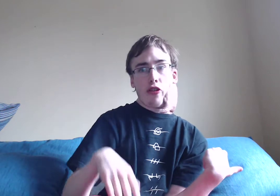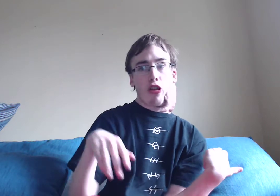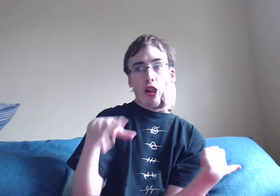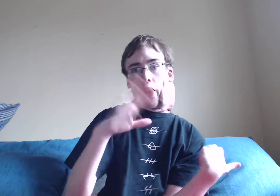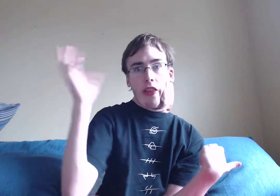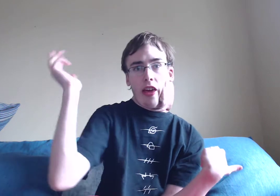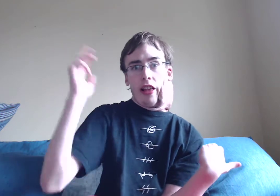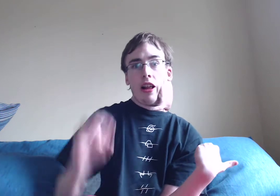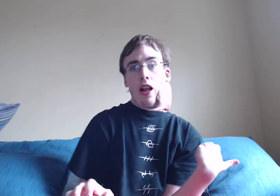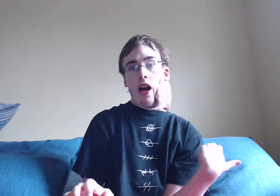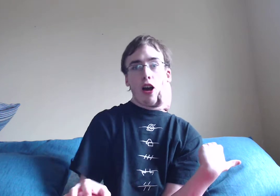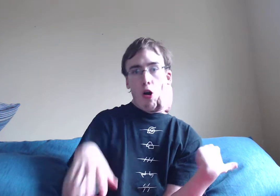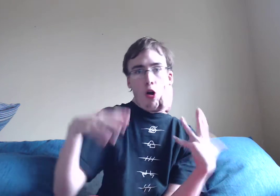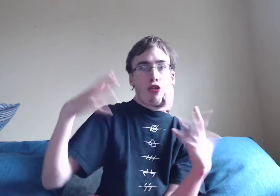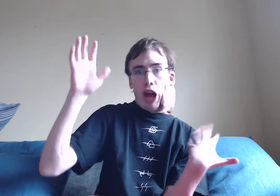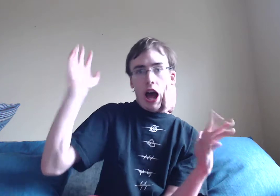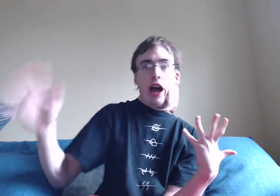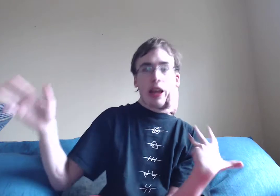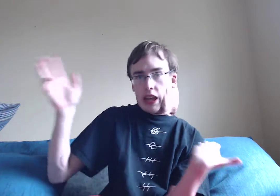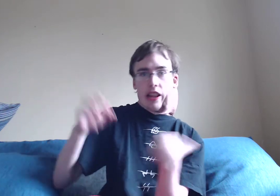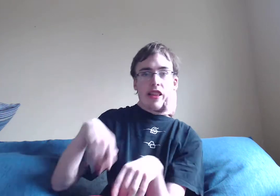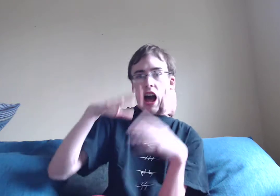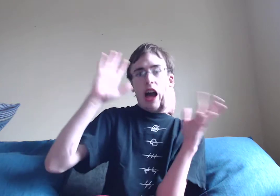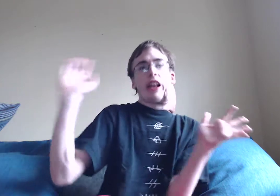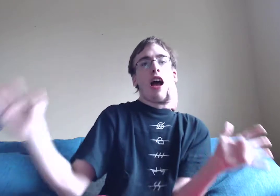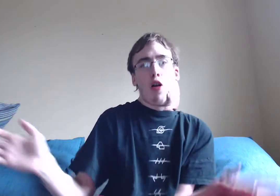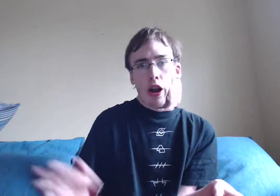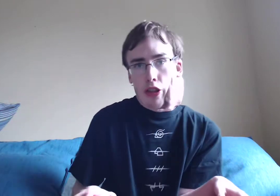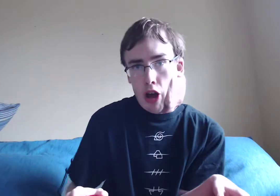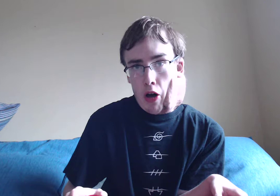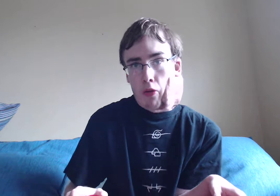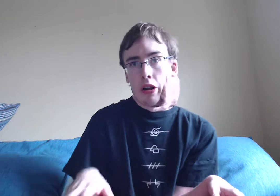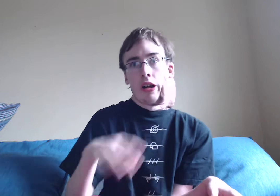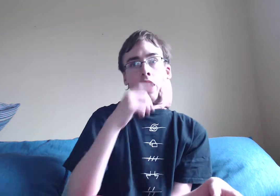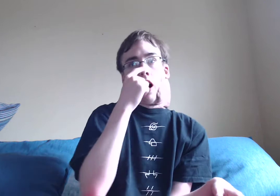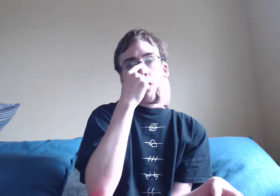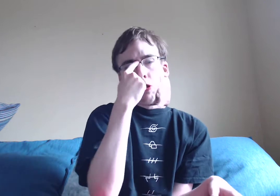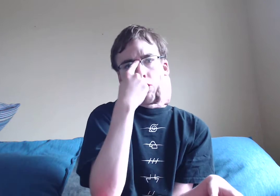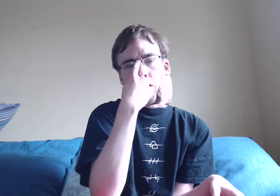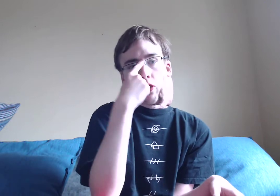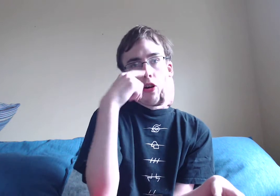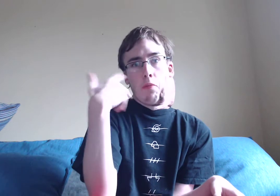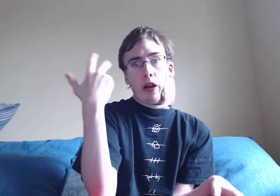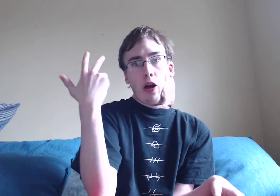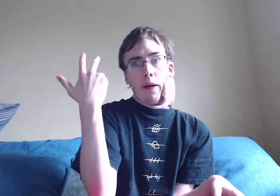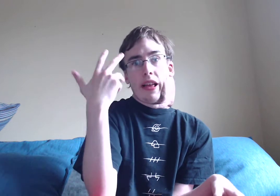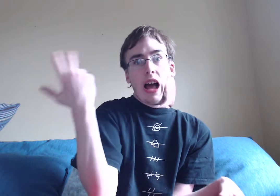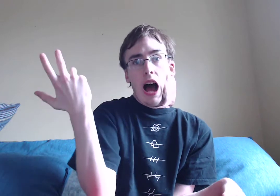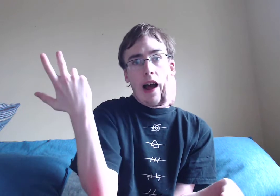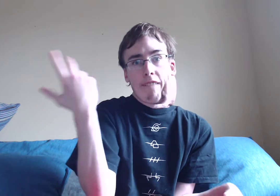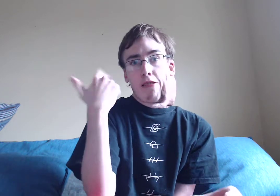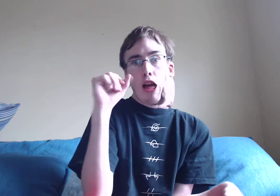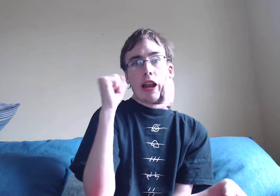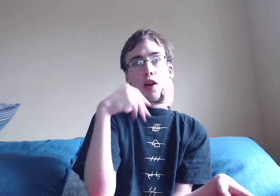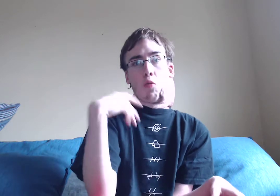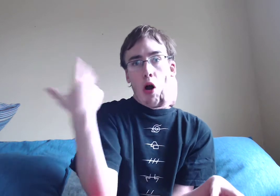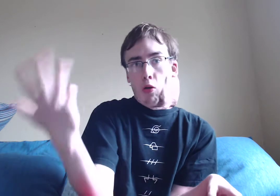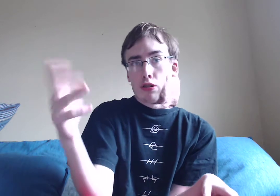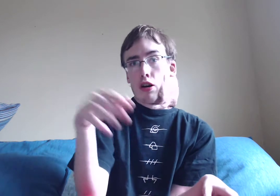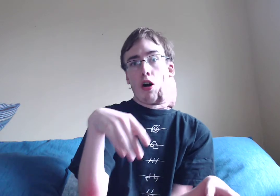just leave it. Like, oh, he'll die. He's going to die now on his own. I just assume he's going to die. And he won't. He'll